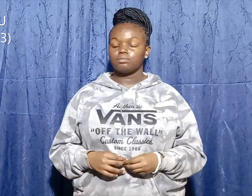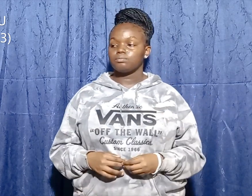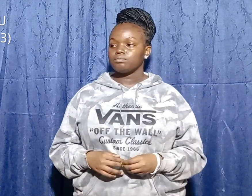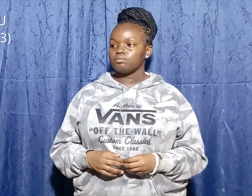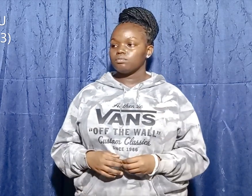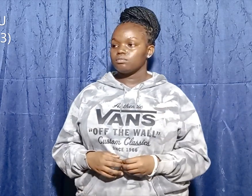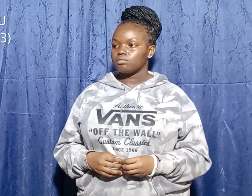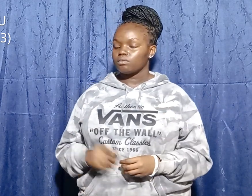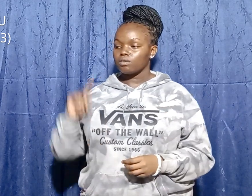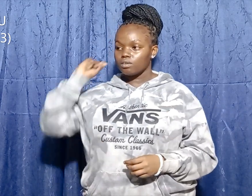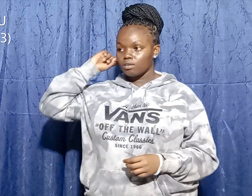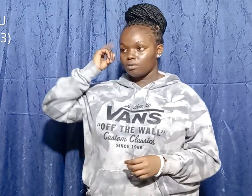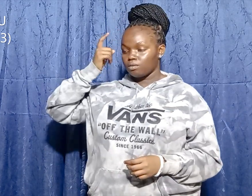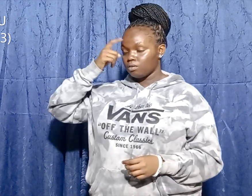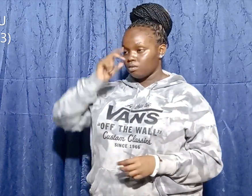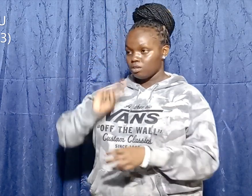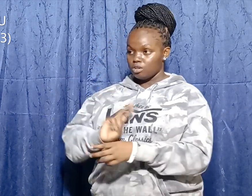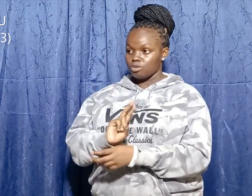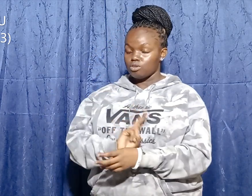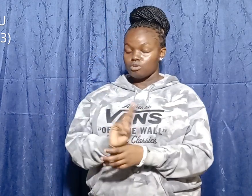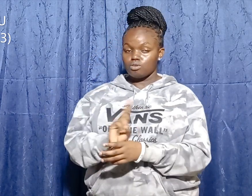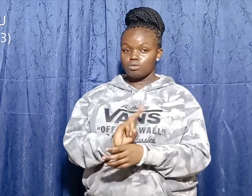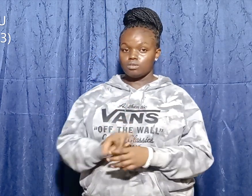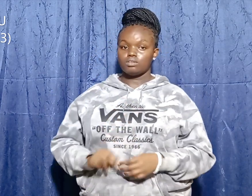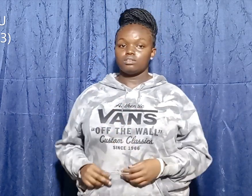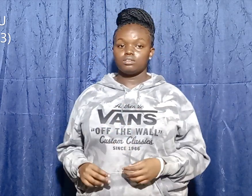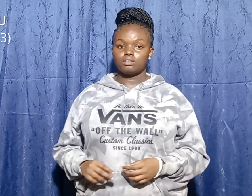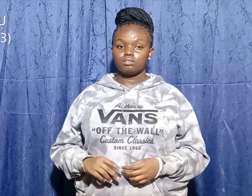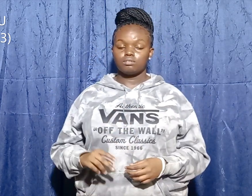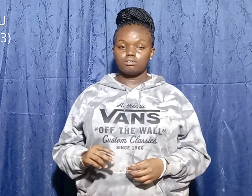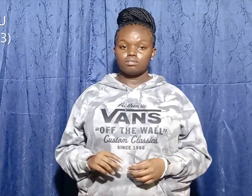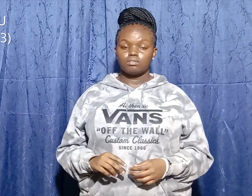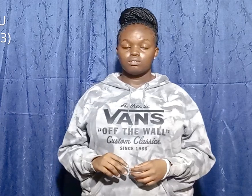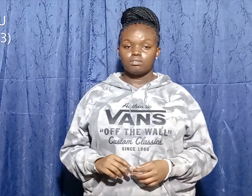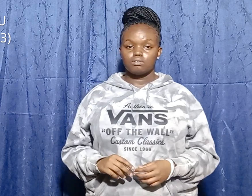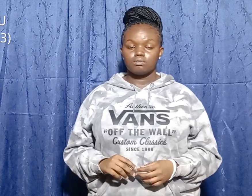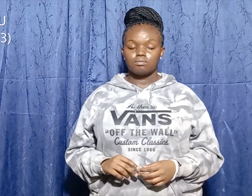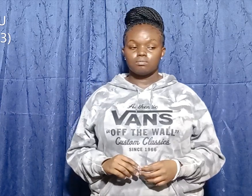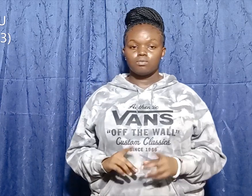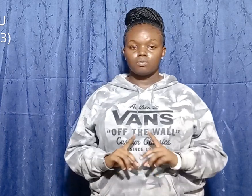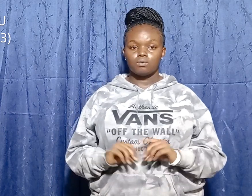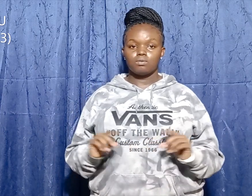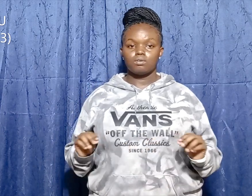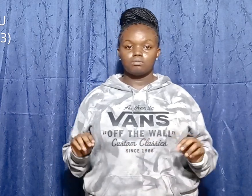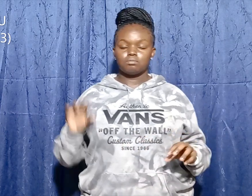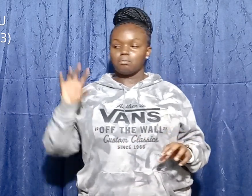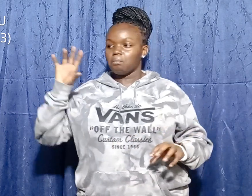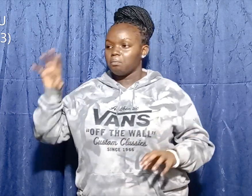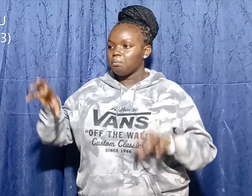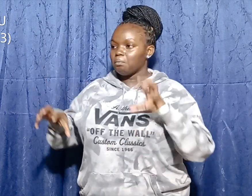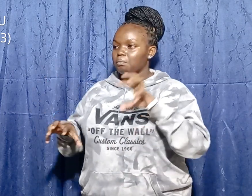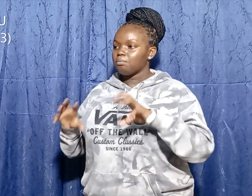Goliath used words to mock David. Goliath asked,